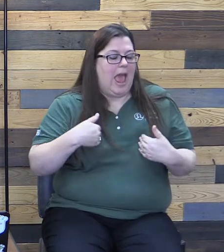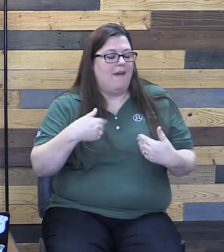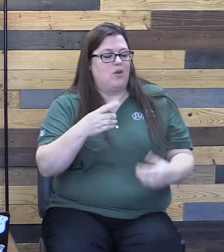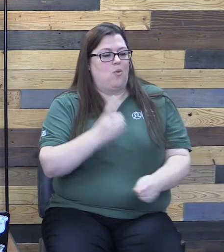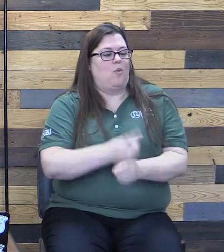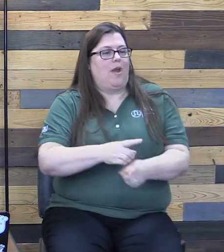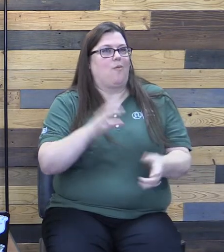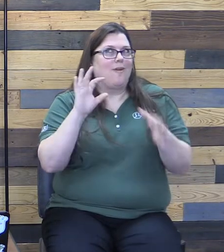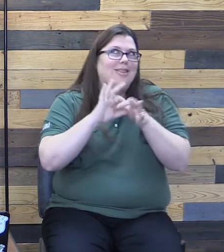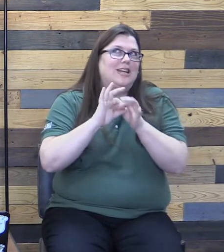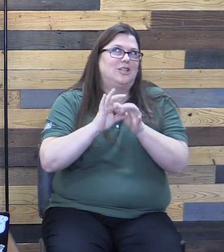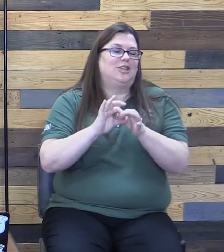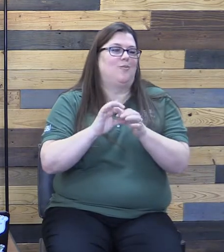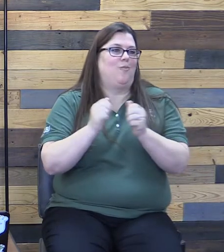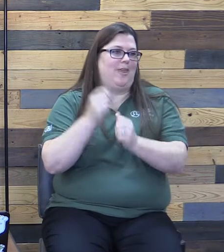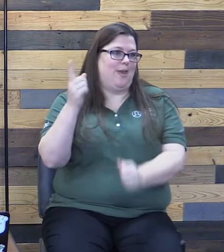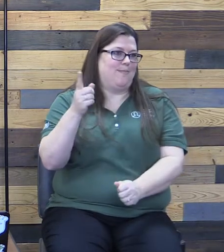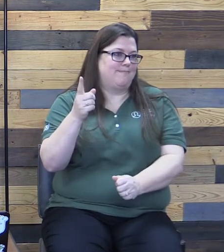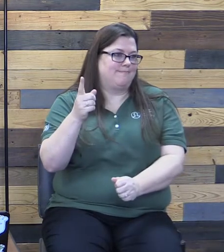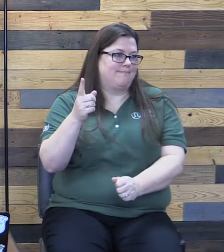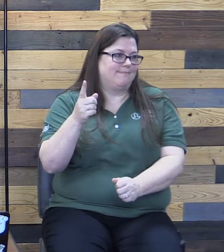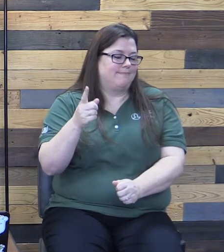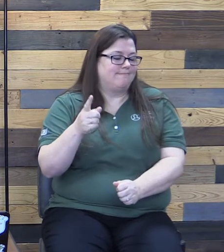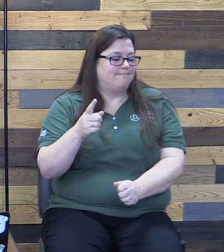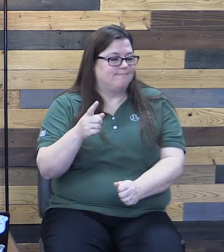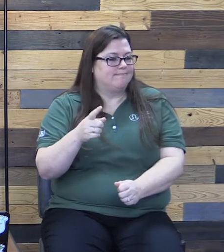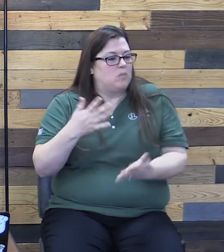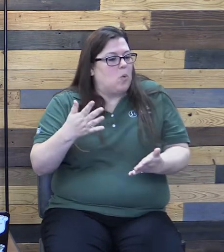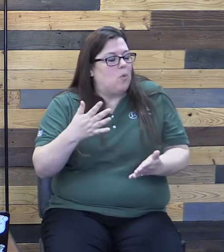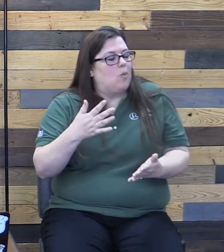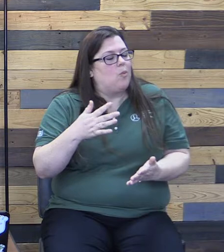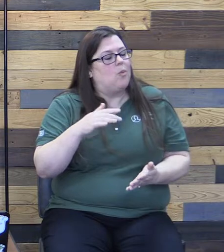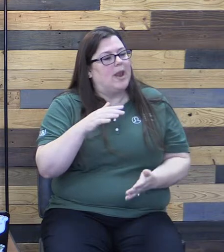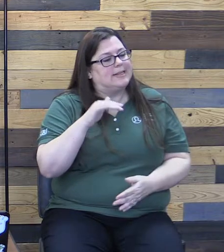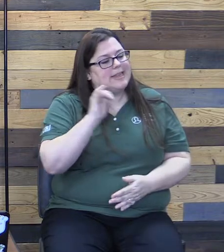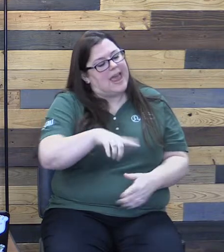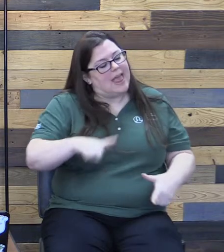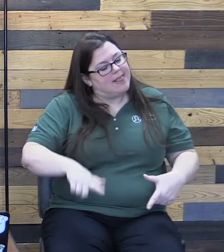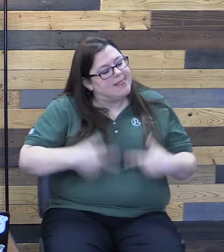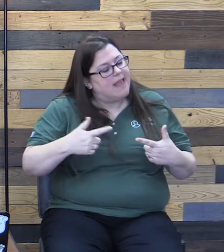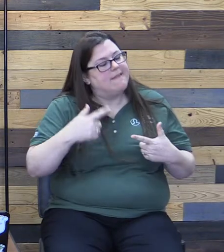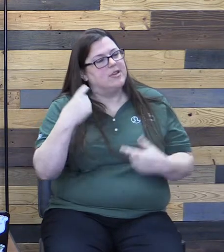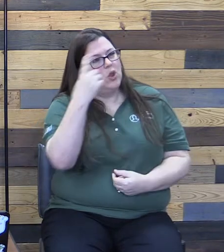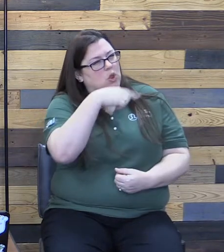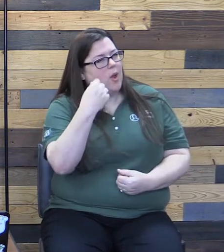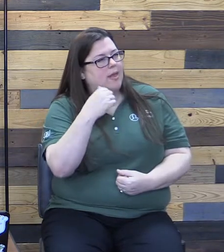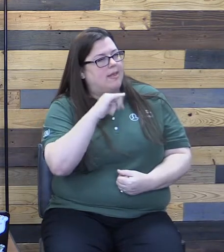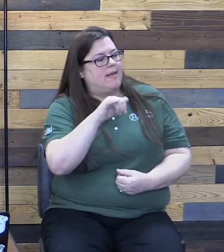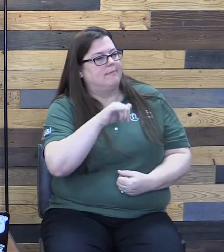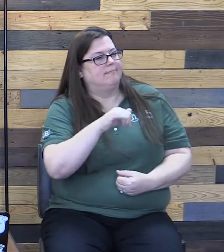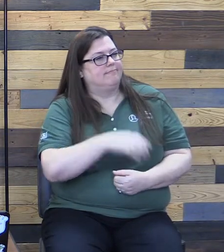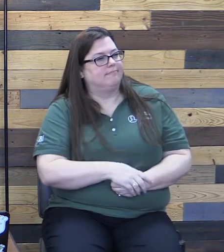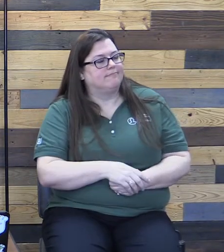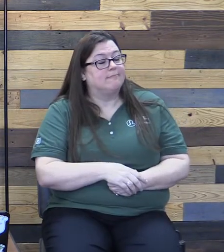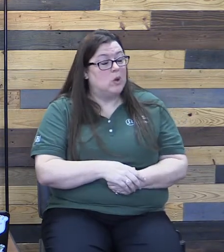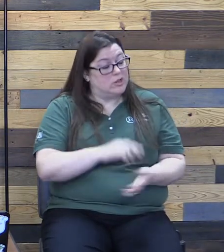What does this lifestyle that pleased God look like? Well, scripture's pretty straightforward about it. I mean, think about it. Our